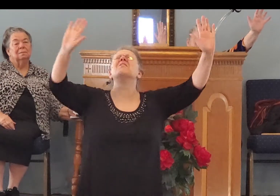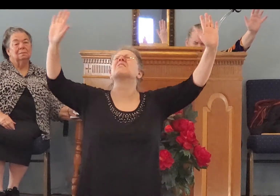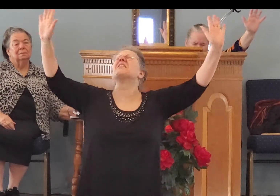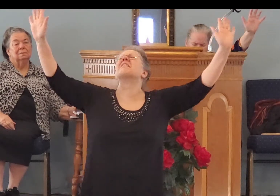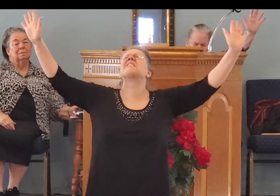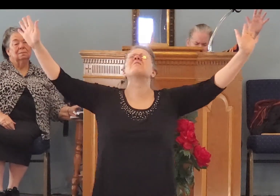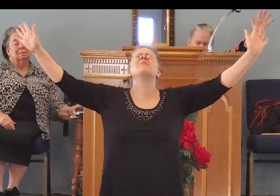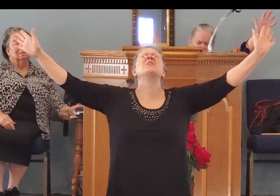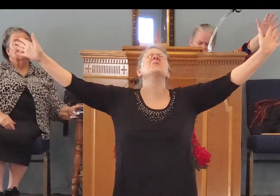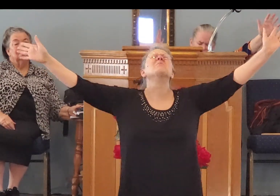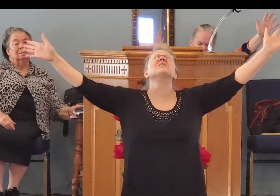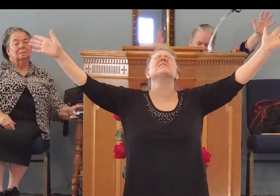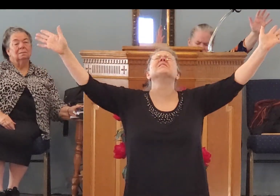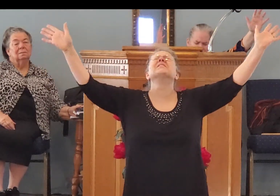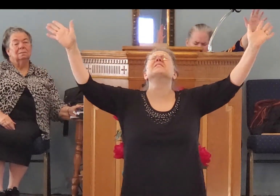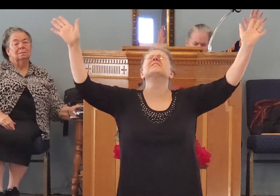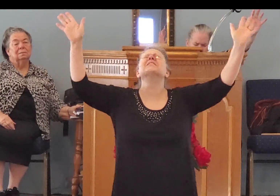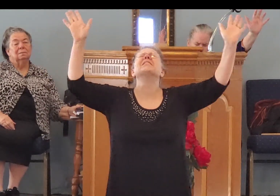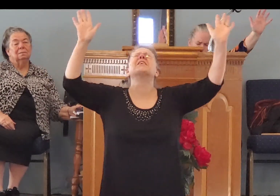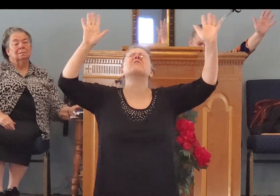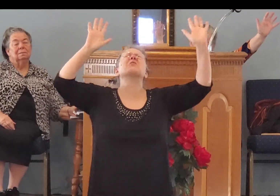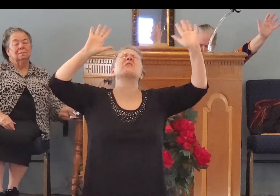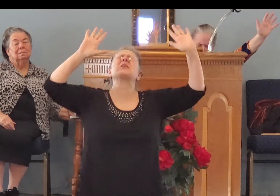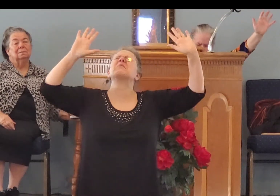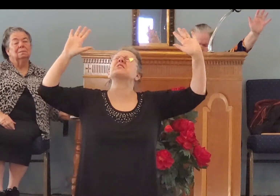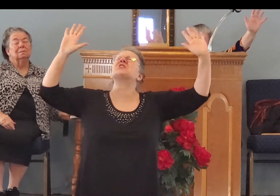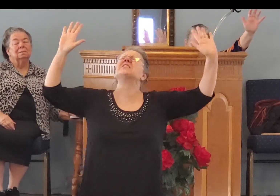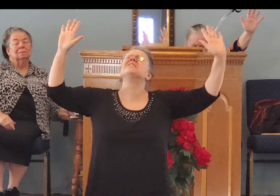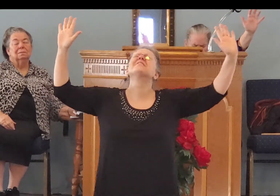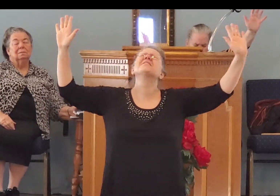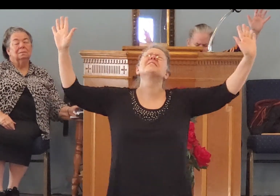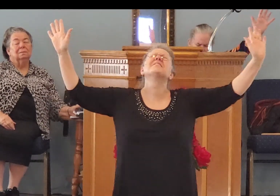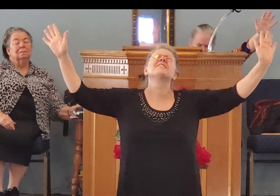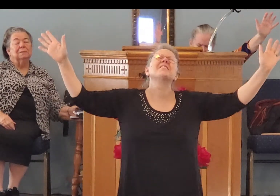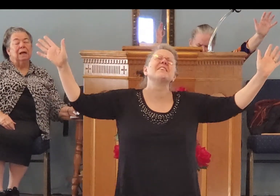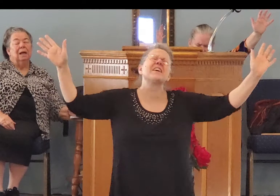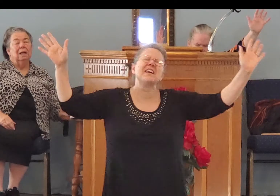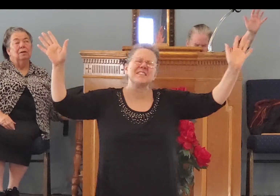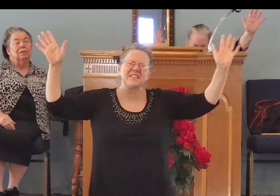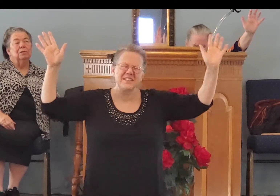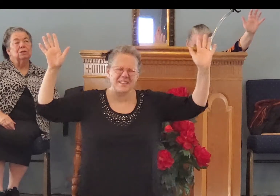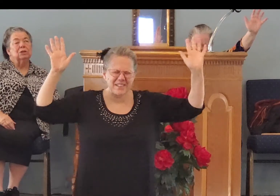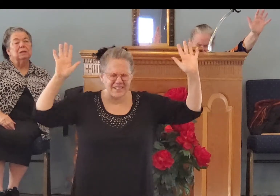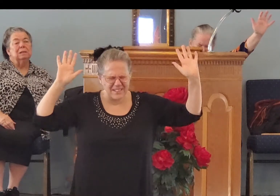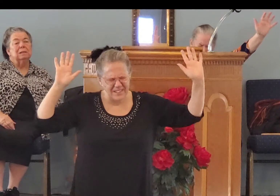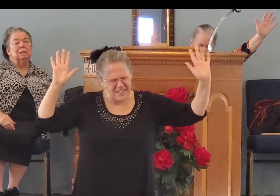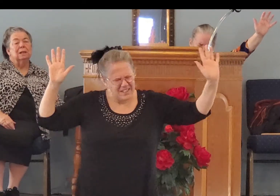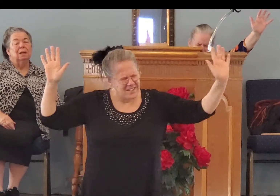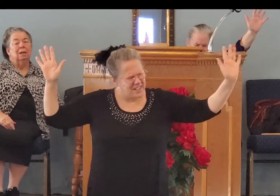Yes, Alleluia, Jesus Make me be Lord